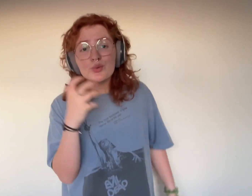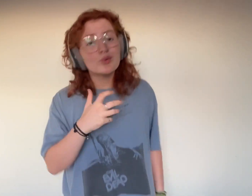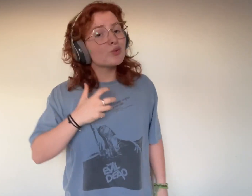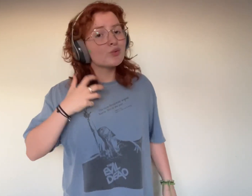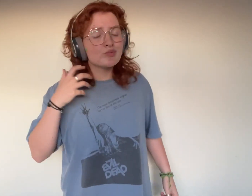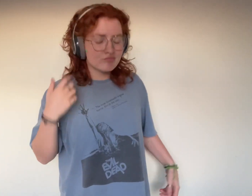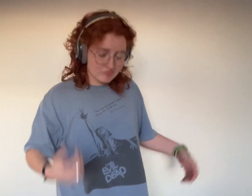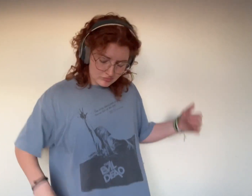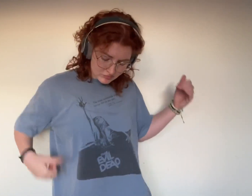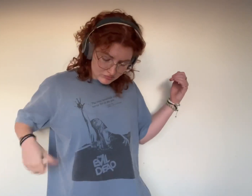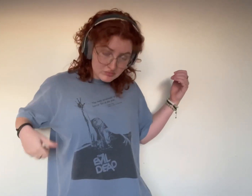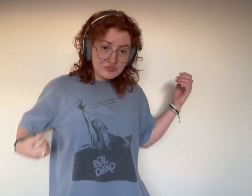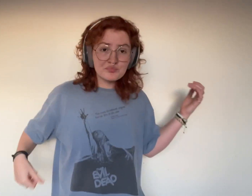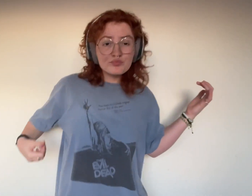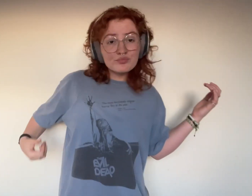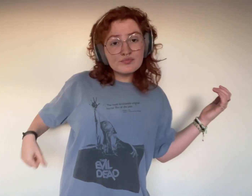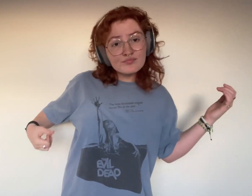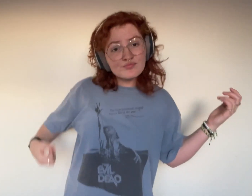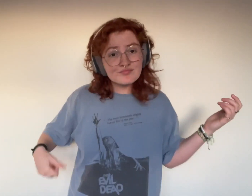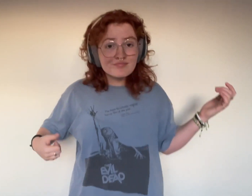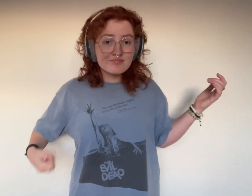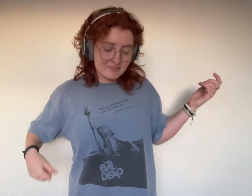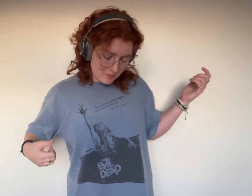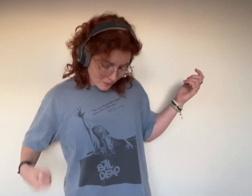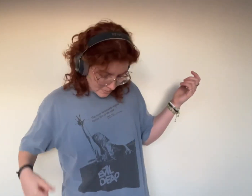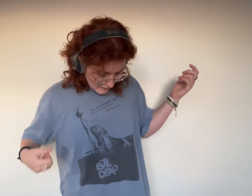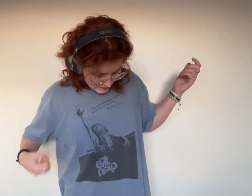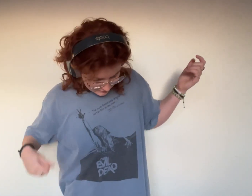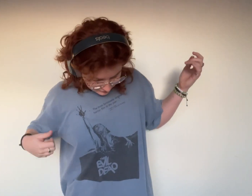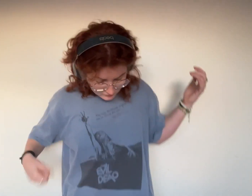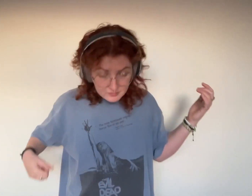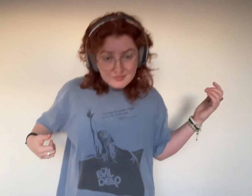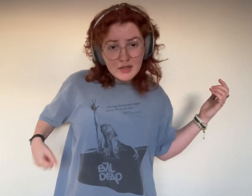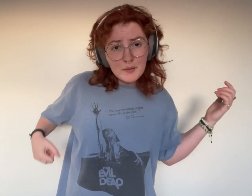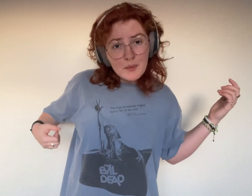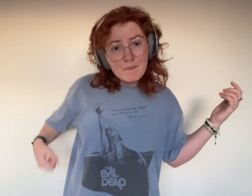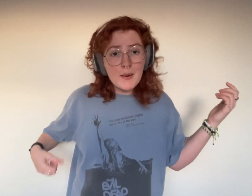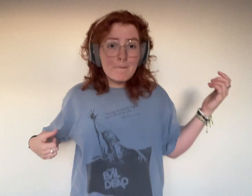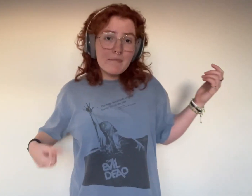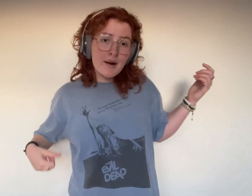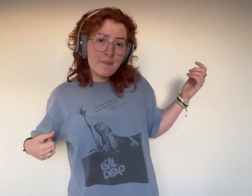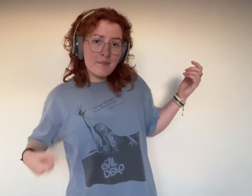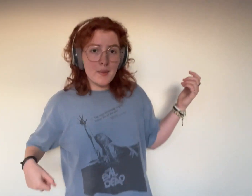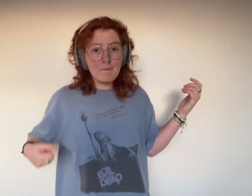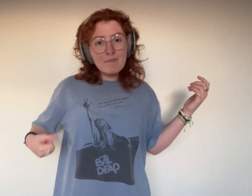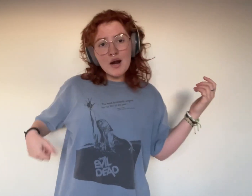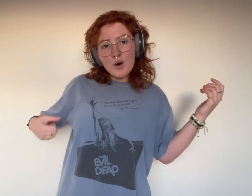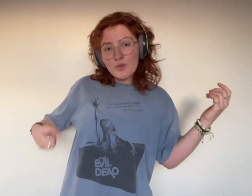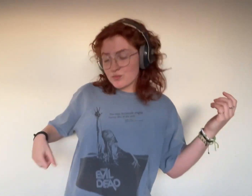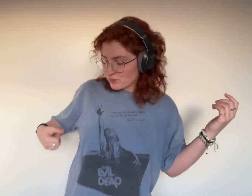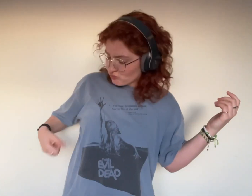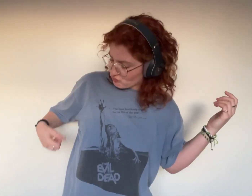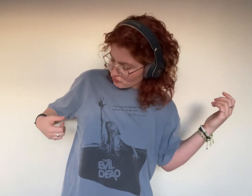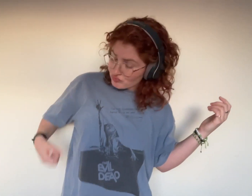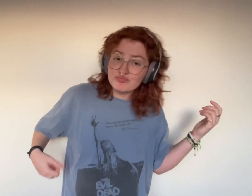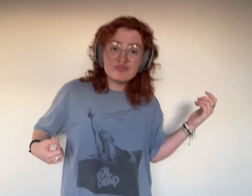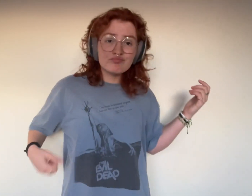me like and I'll